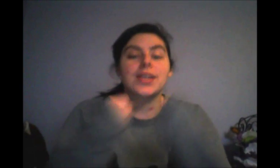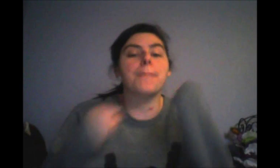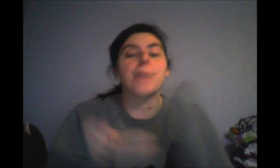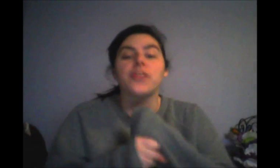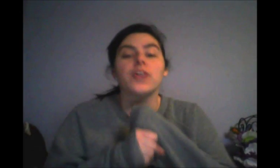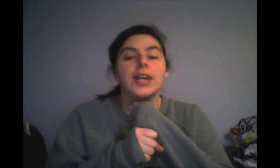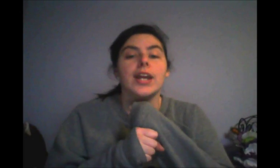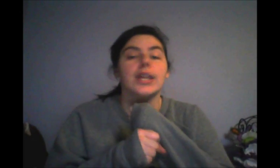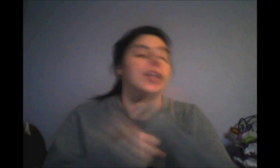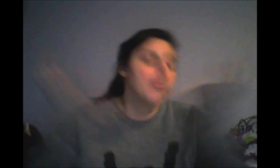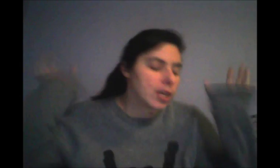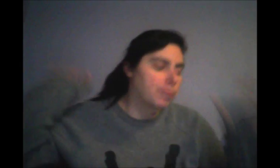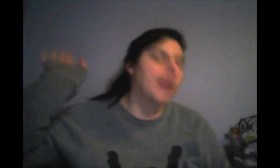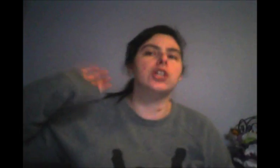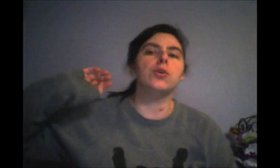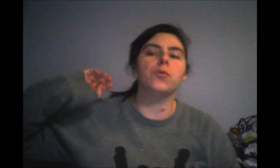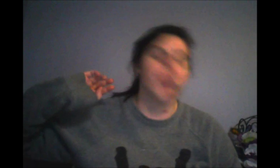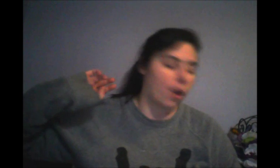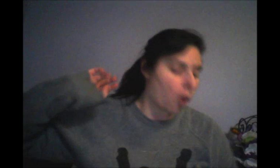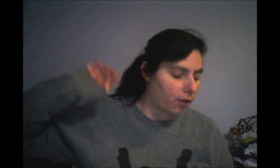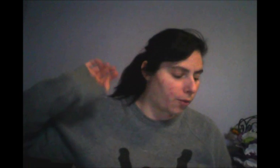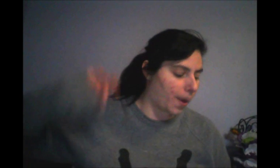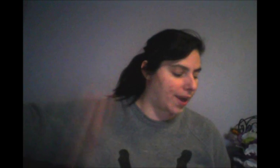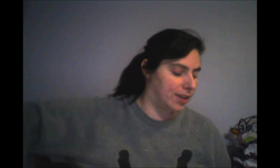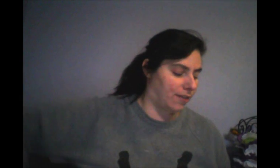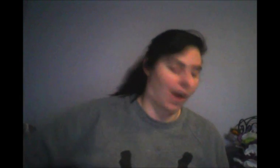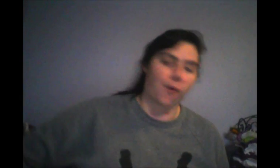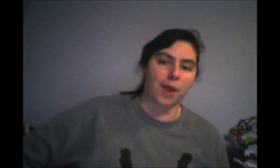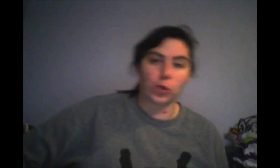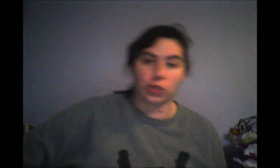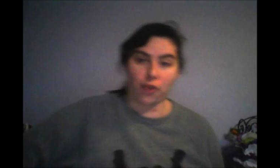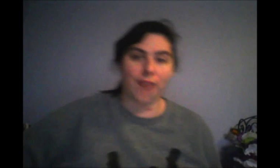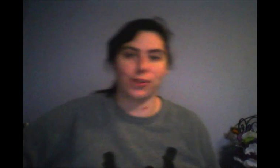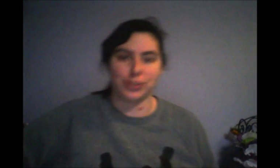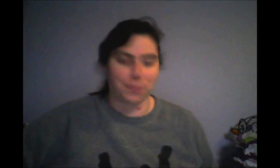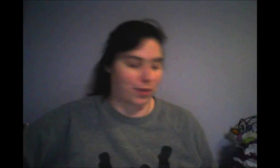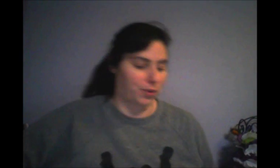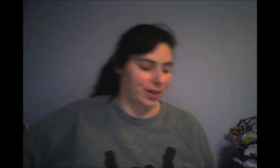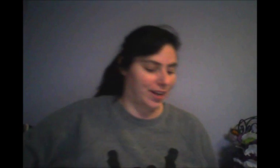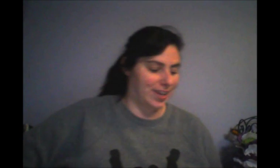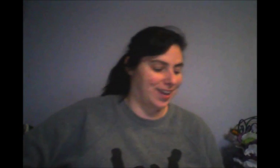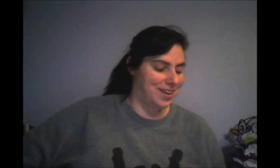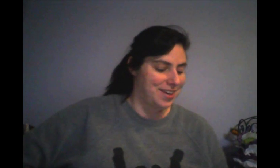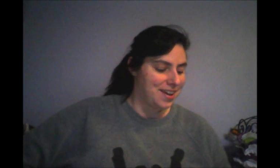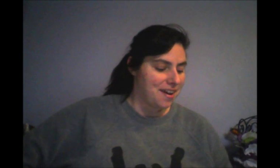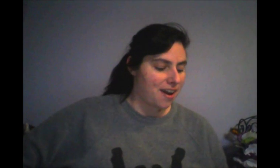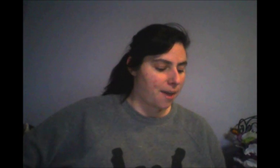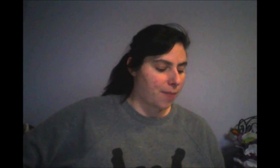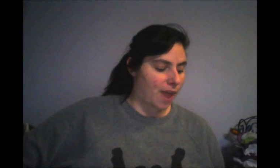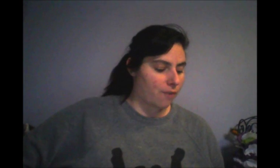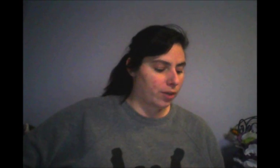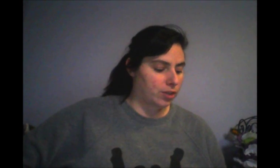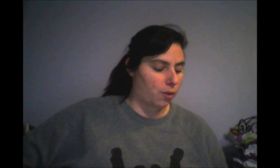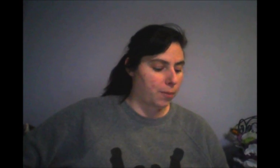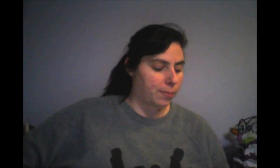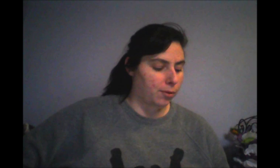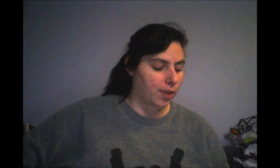in Bethel, Connecticut. Let me explain to you that all the ways of how I'm going to travel to Bethel, Connecticut. Um, I've already told people that